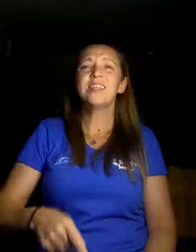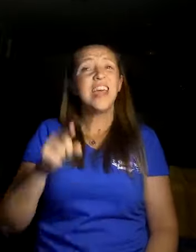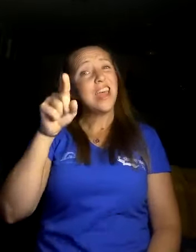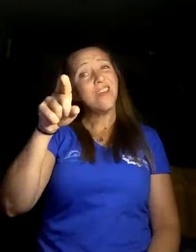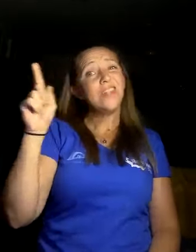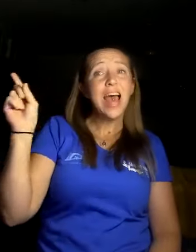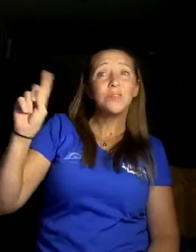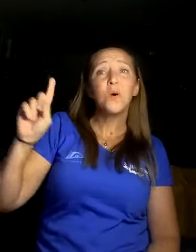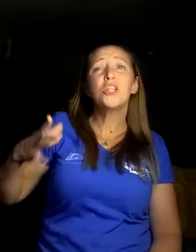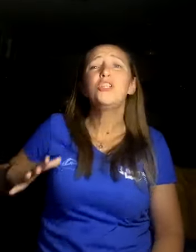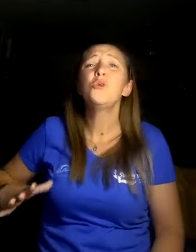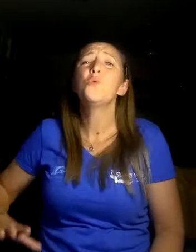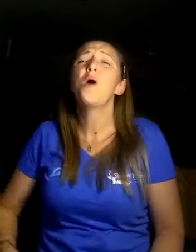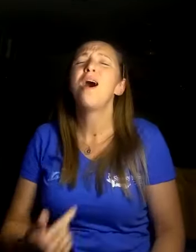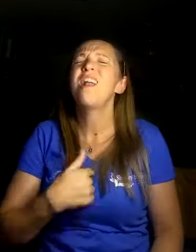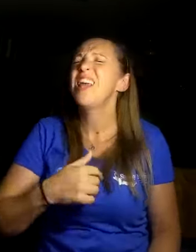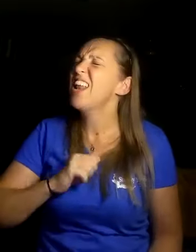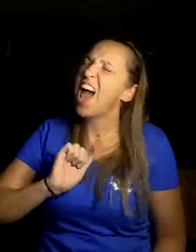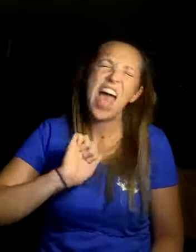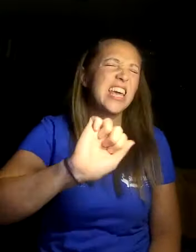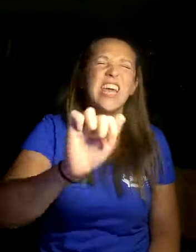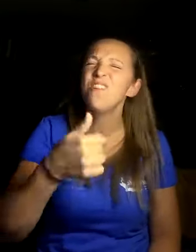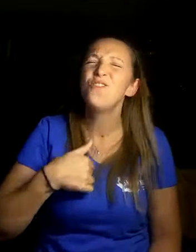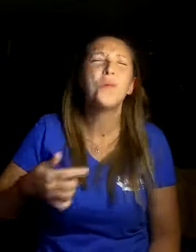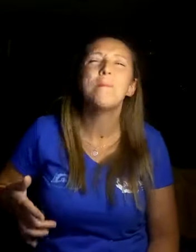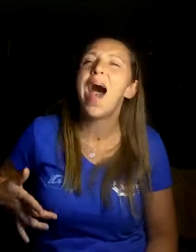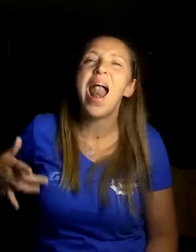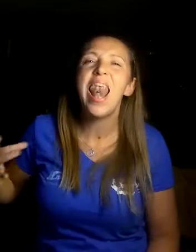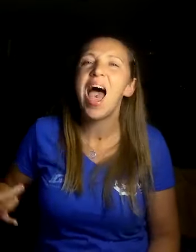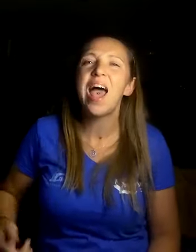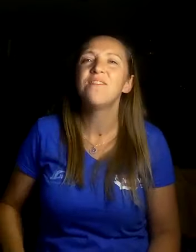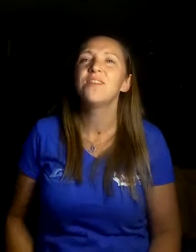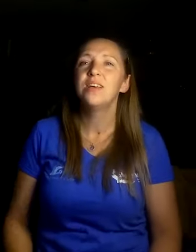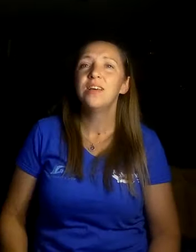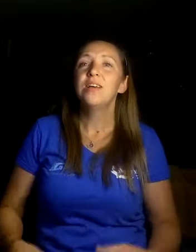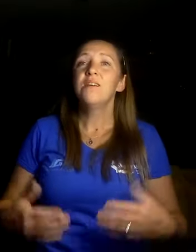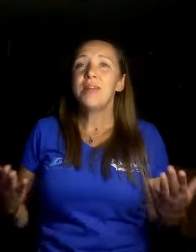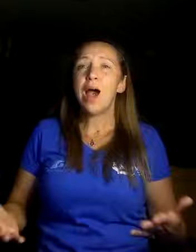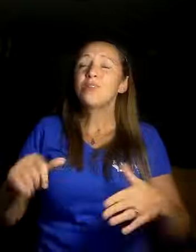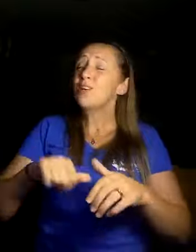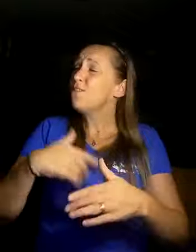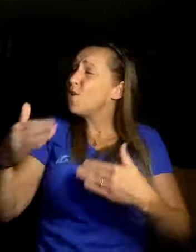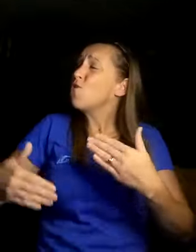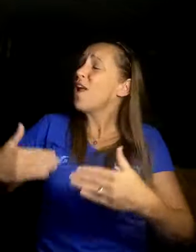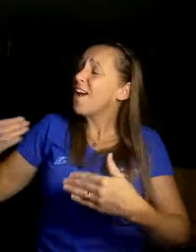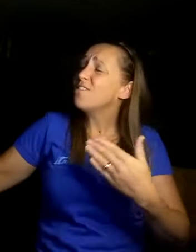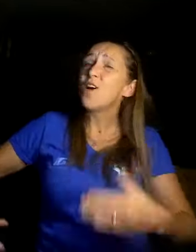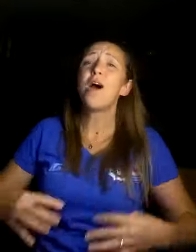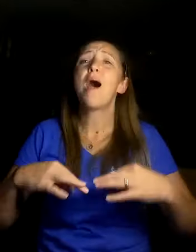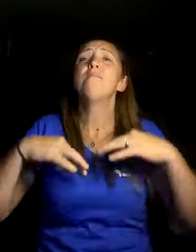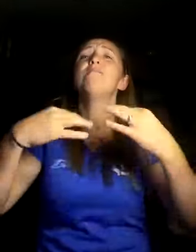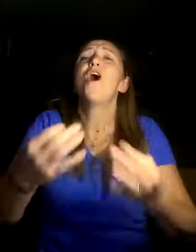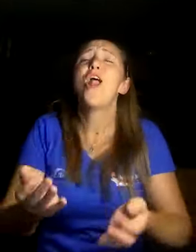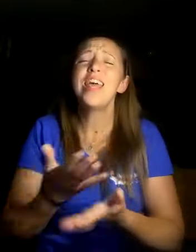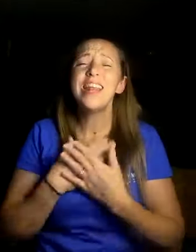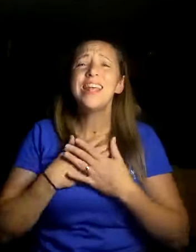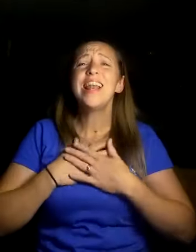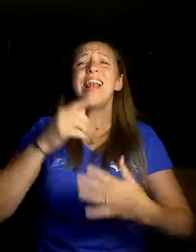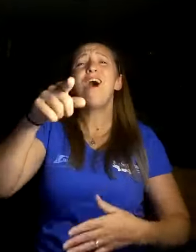If that's what you wanted I'll give you my life And now till forever I'm falling in